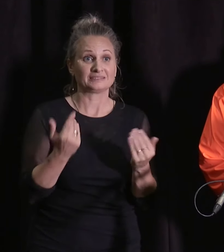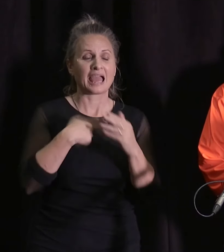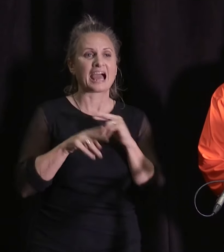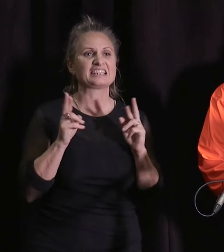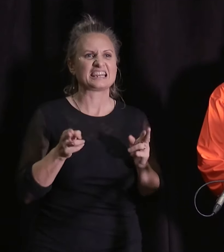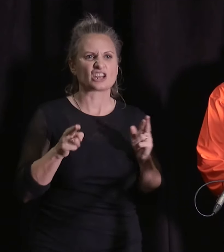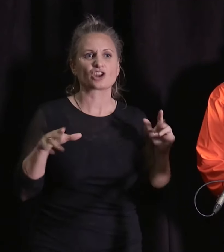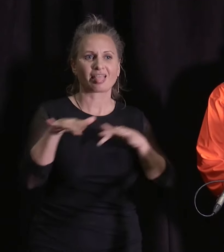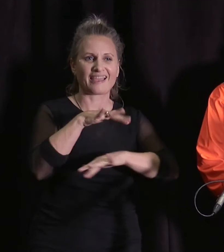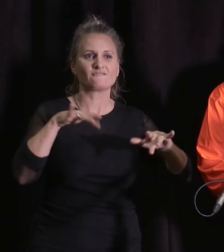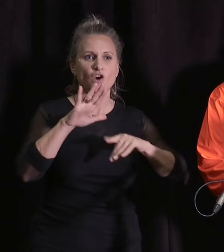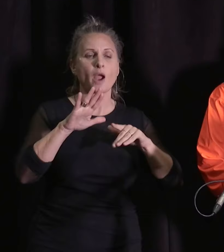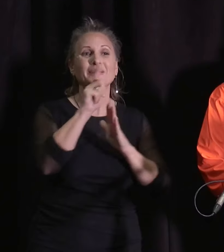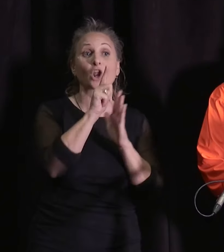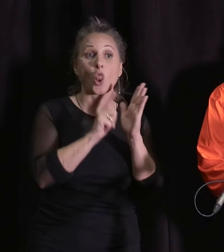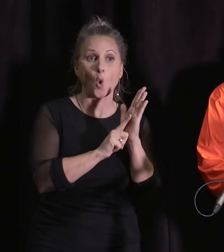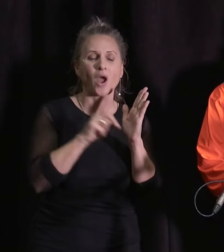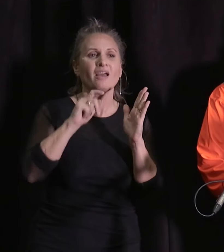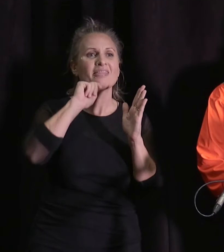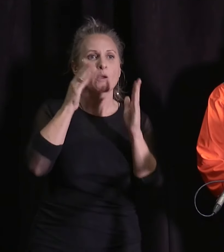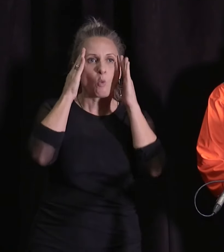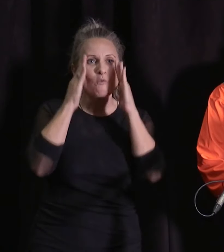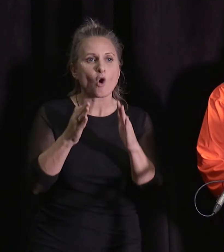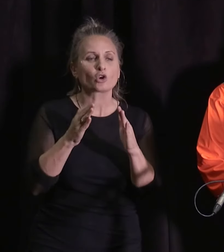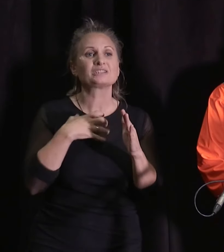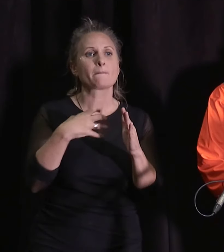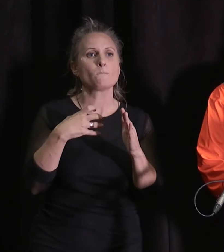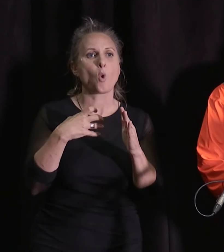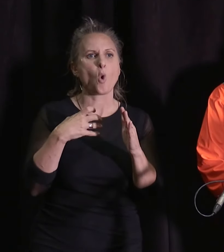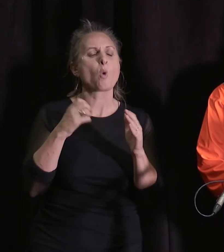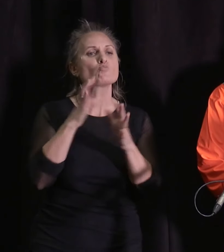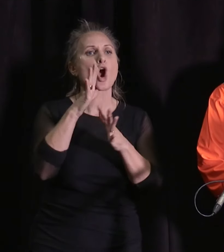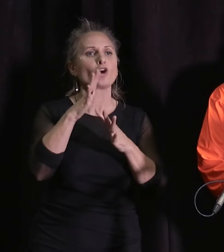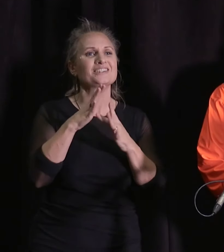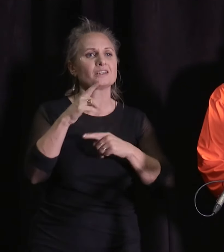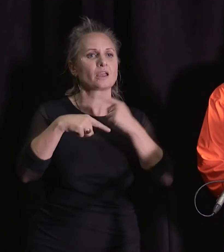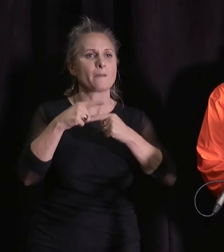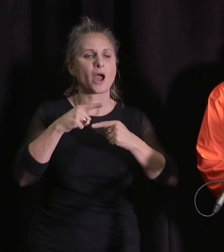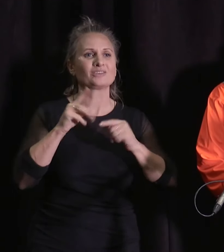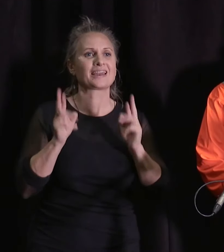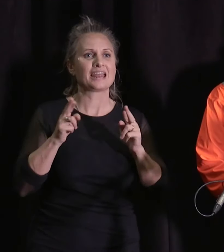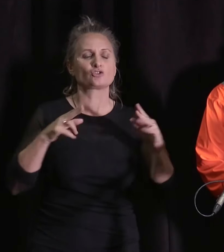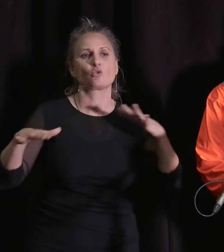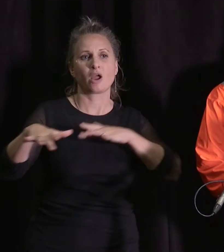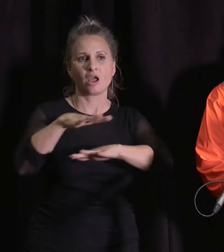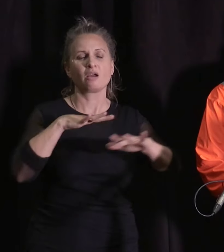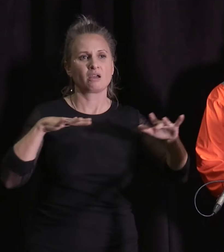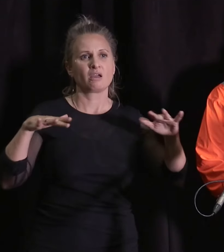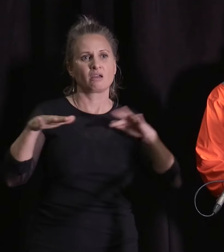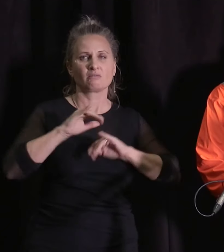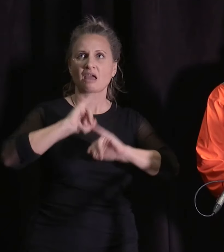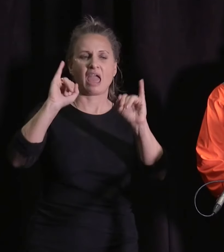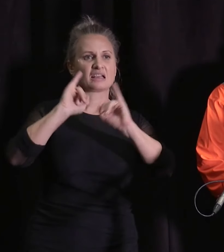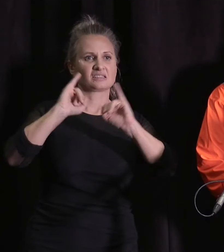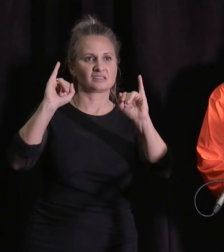that will place a much greater emphasis on natural hazards when it comes to things like deciding where we build. That is something where